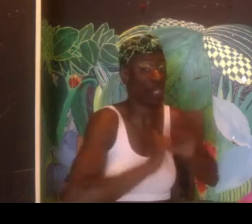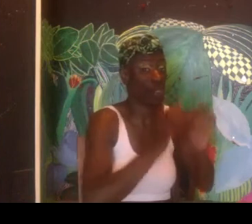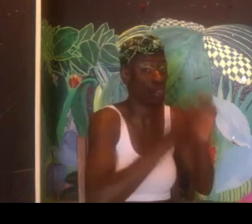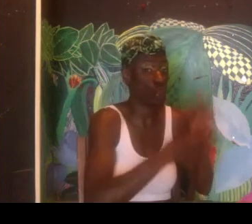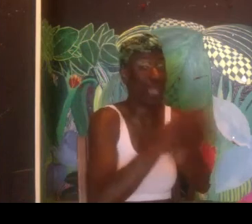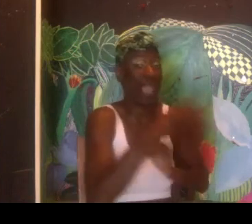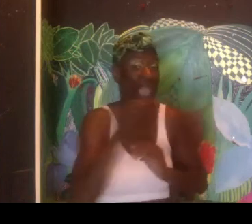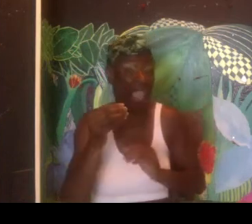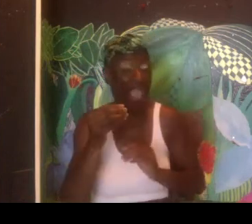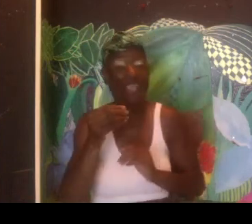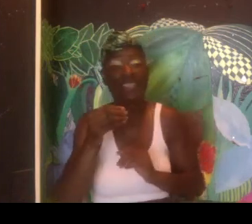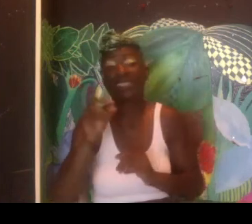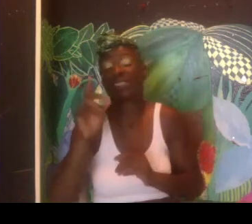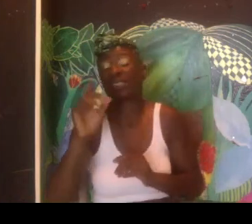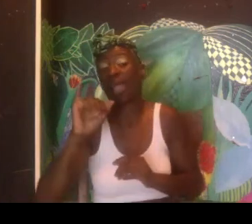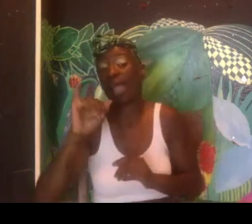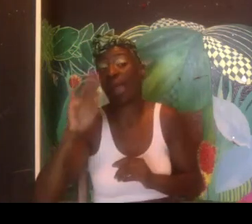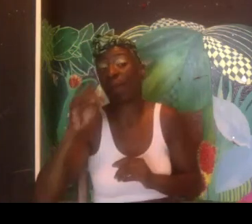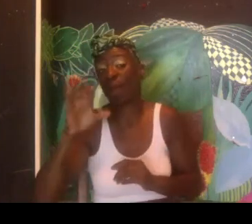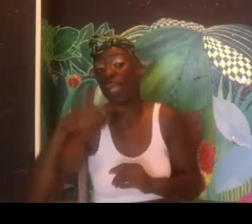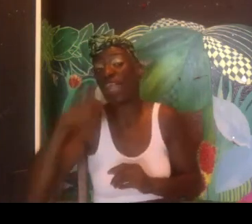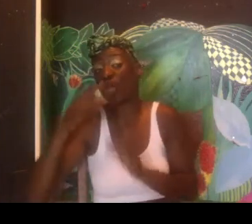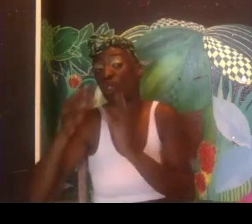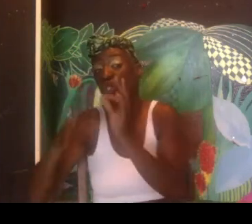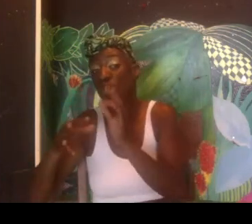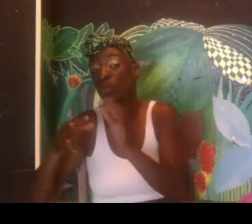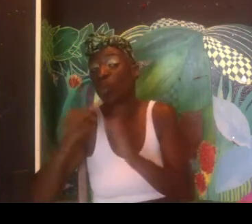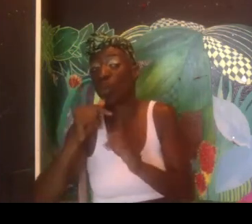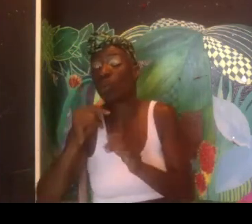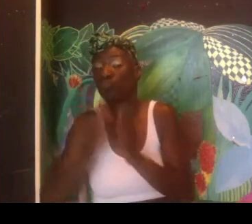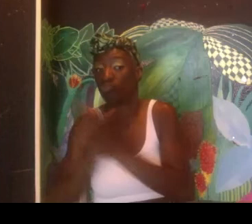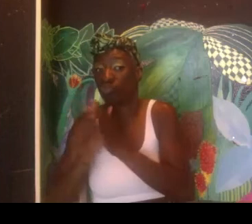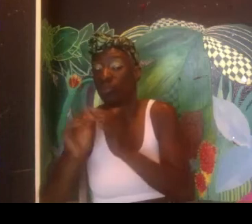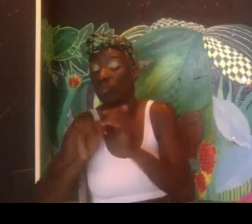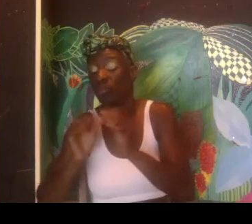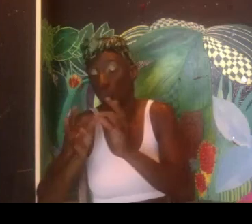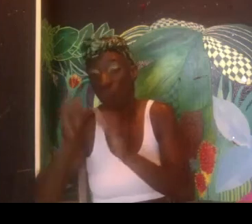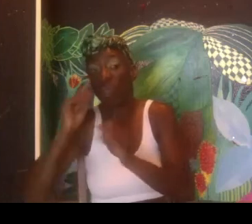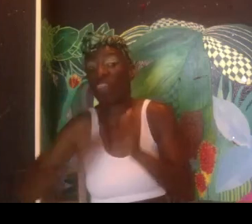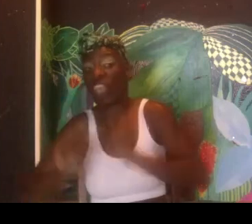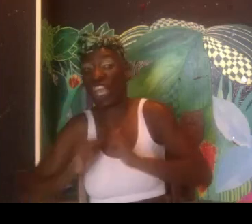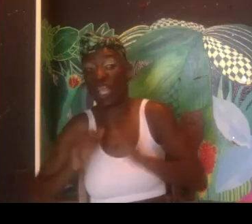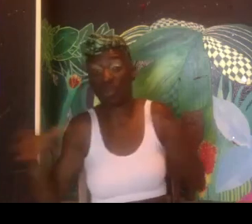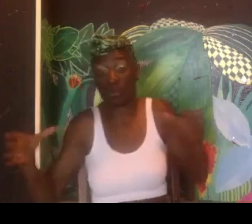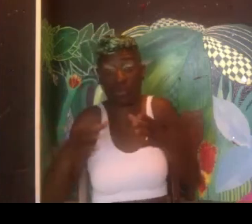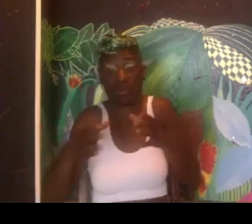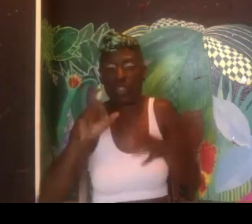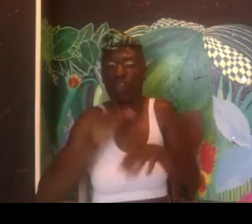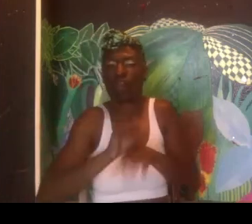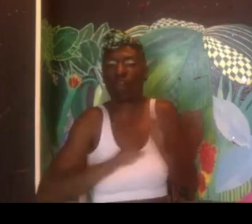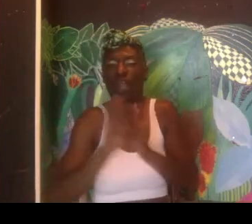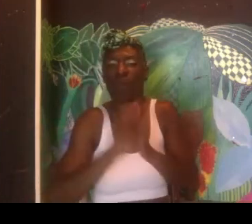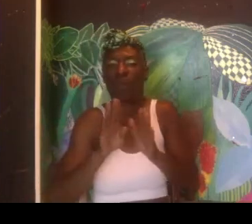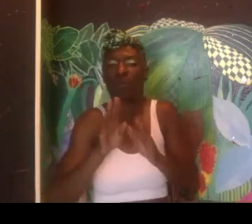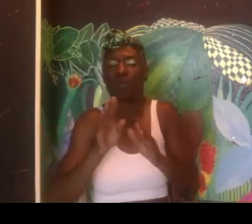Deaf artists using Deaf interpreters and hearing interpreters, but people of